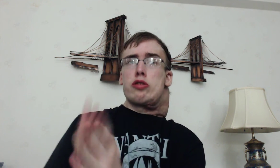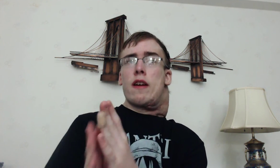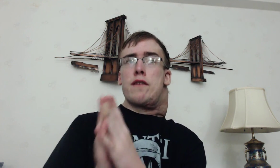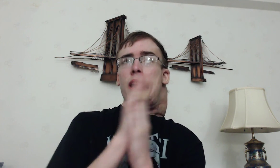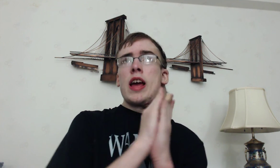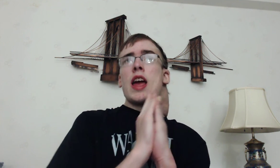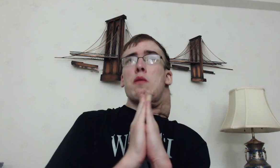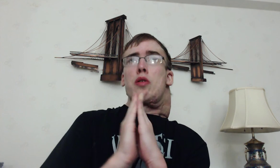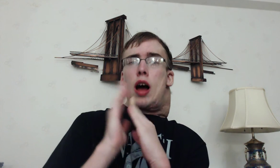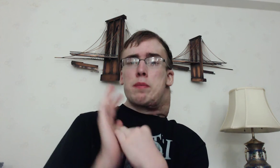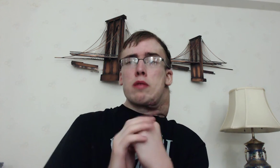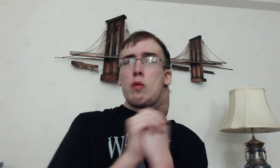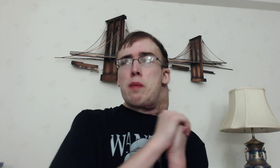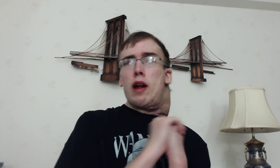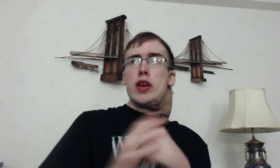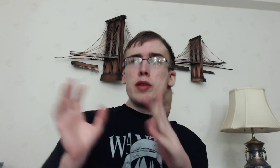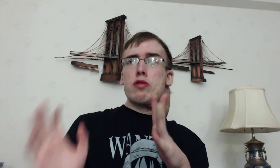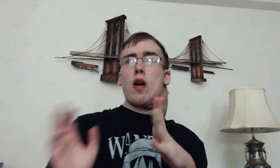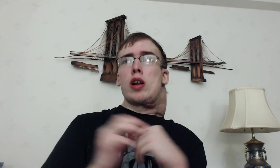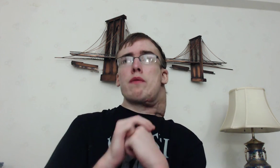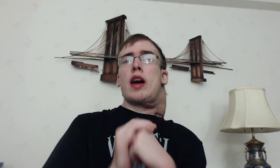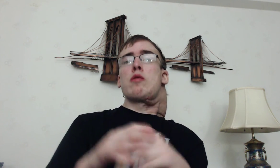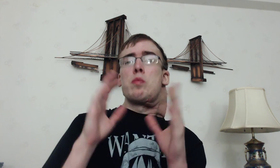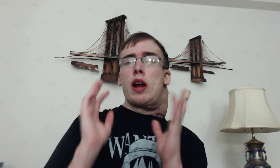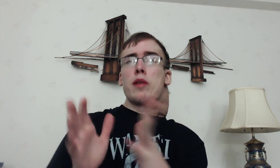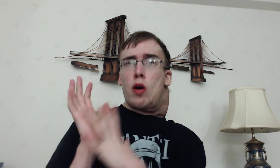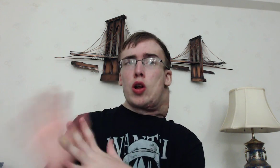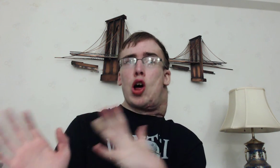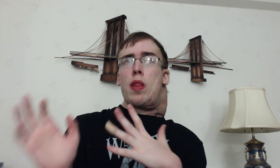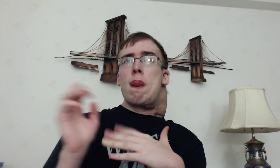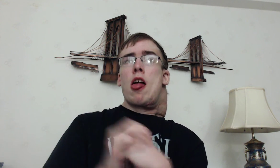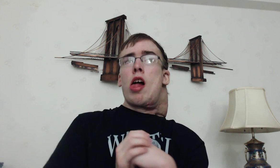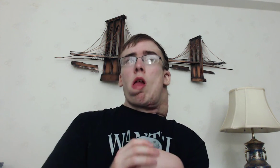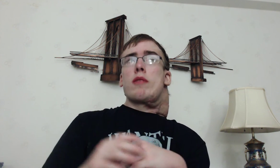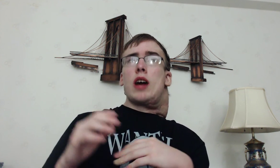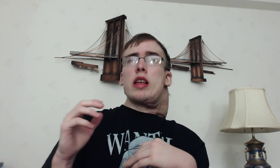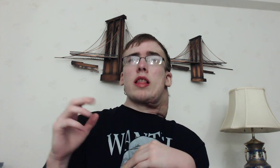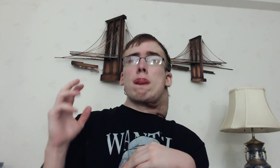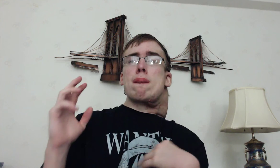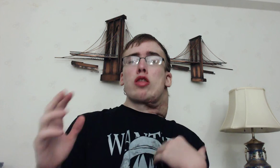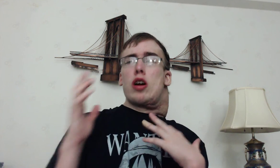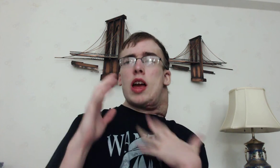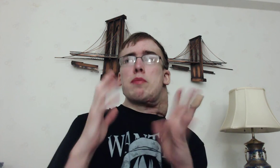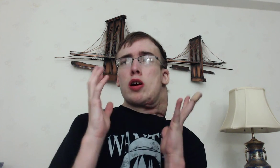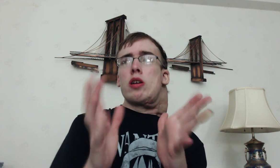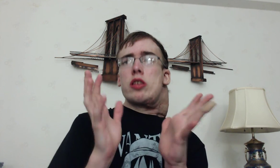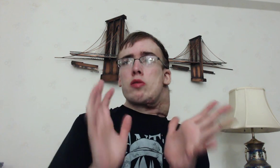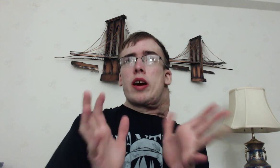fight He will not be He will barely be strong enough And he will barely pull it off But I Looking at the current situation